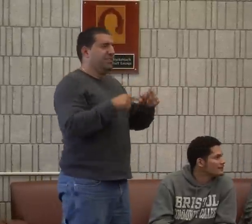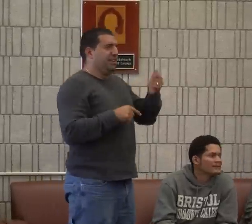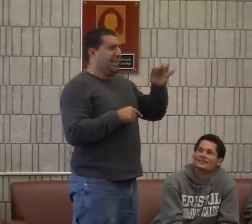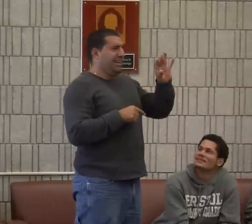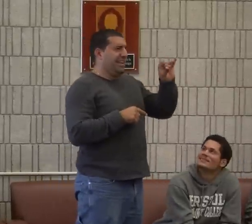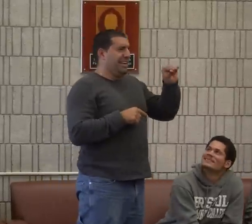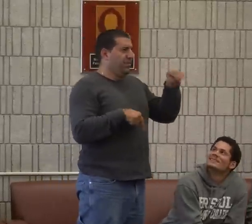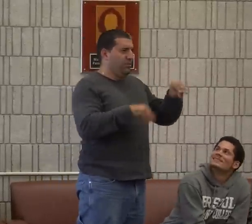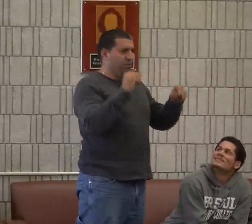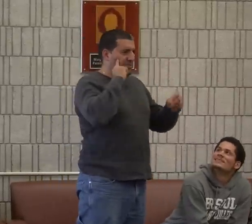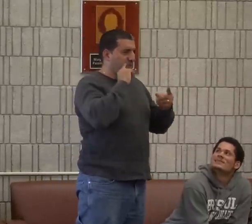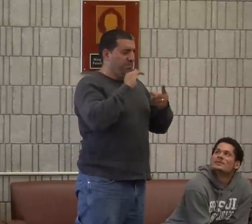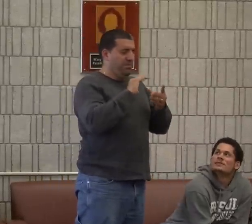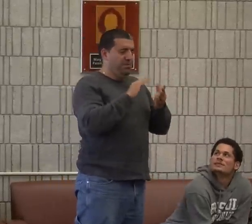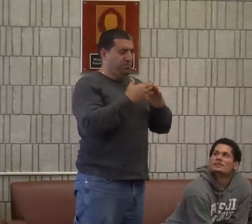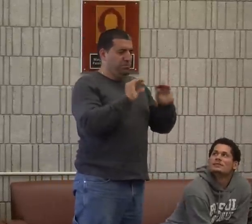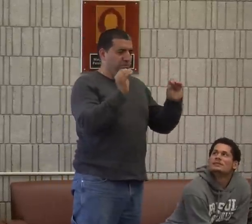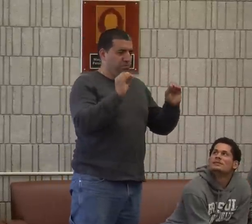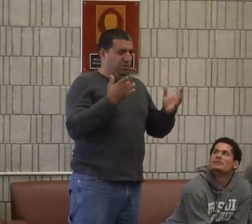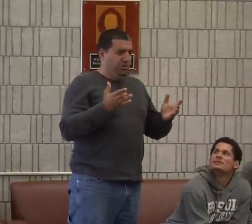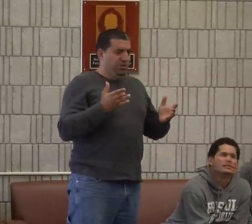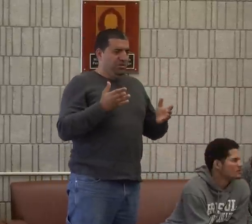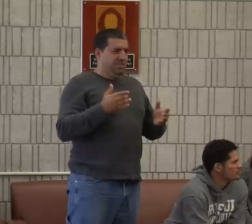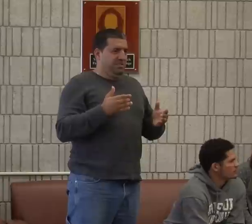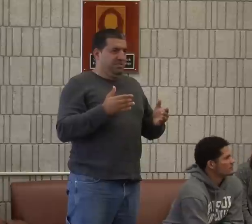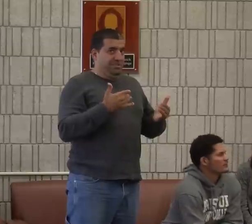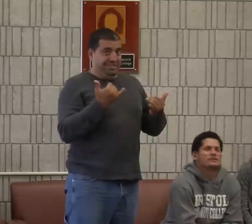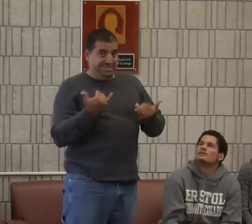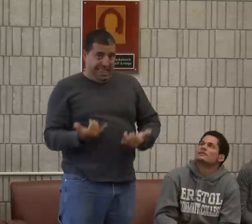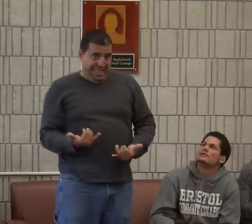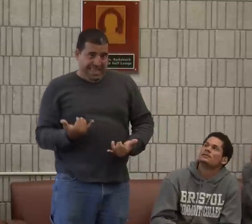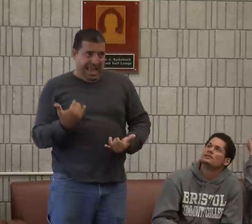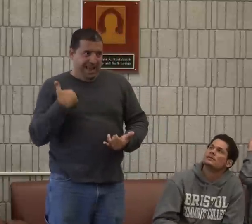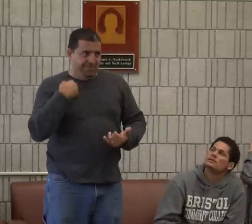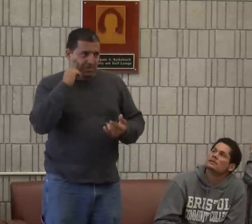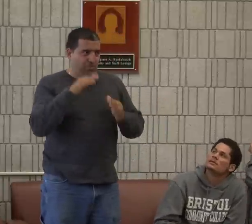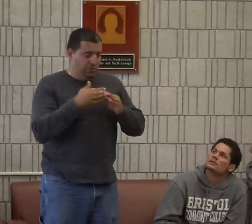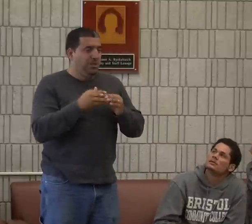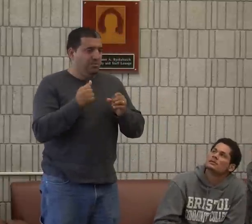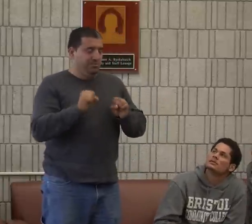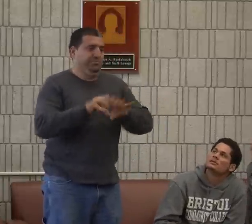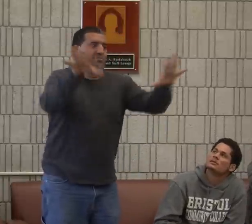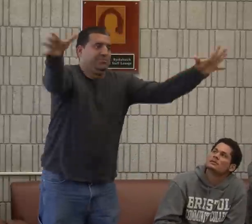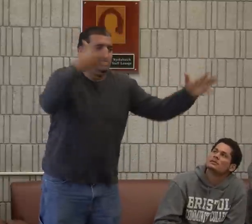I'm trying to figure out that answer. There was no community college and now